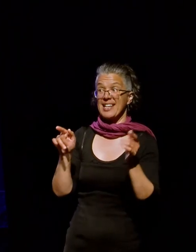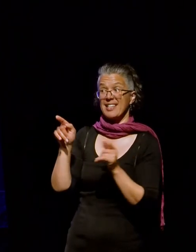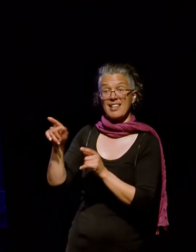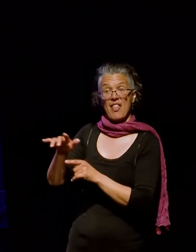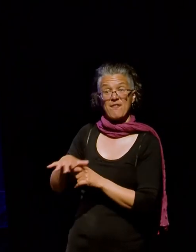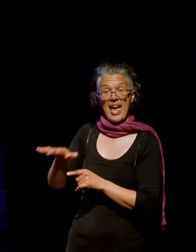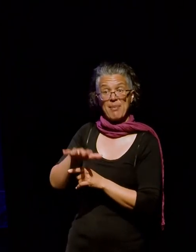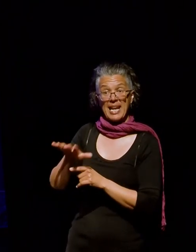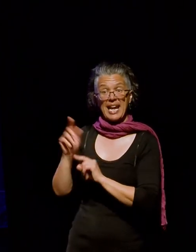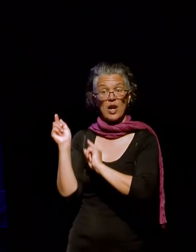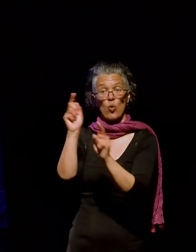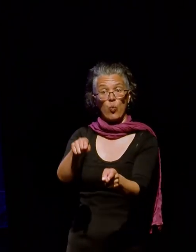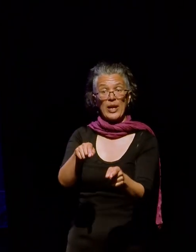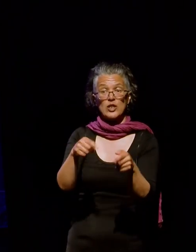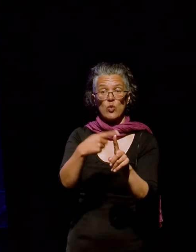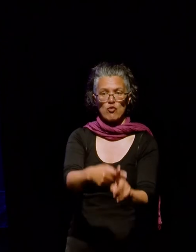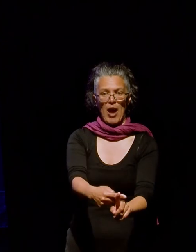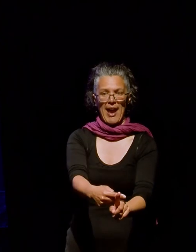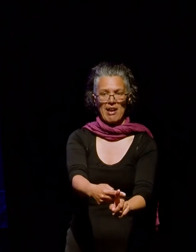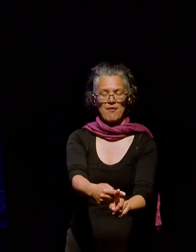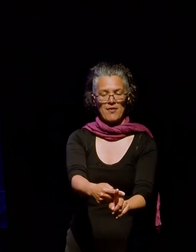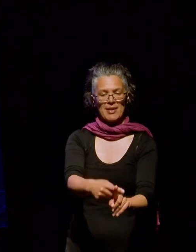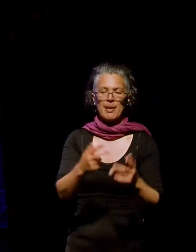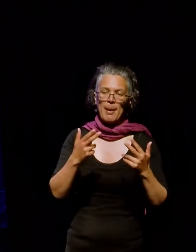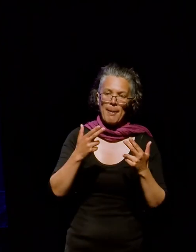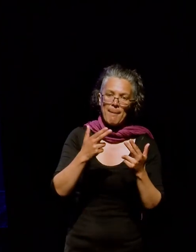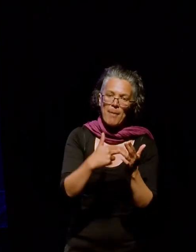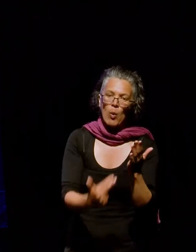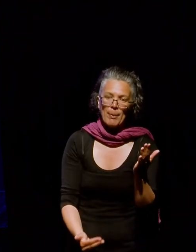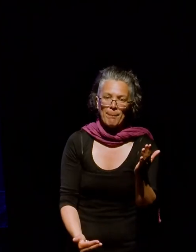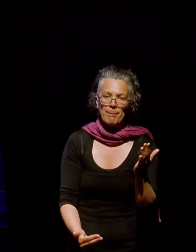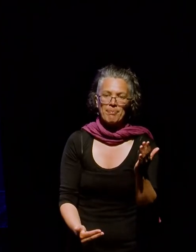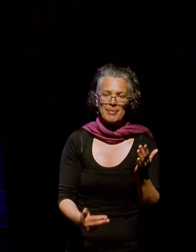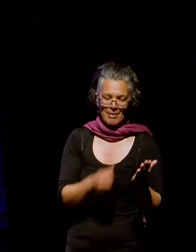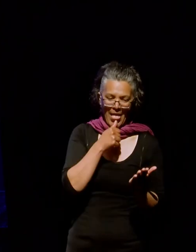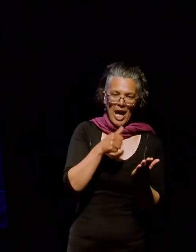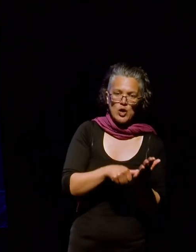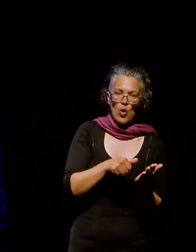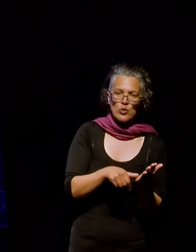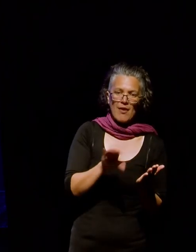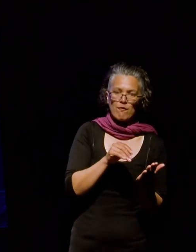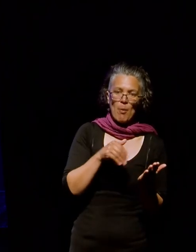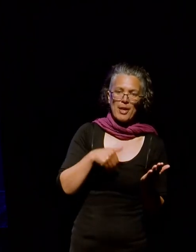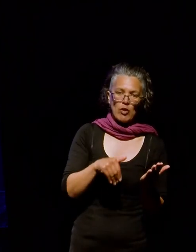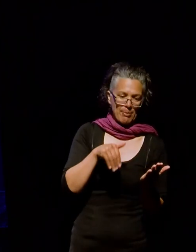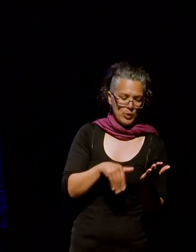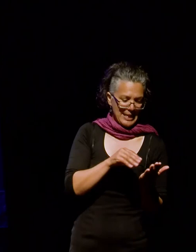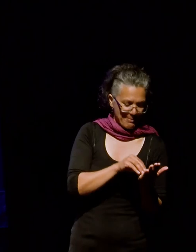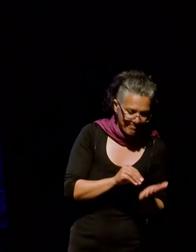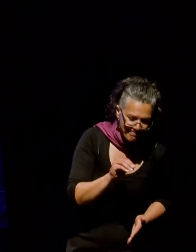They read a poem. They played the last post. And they placed a note from the Cricket Museum on the grave. So